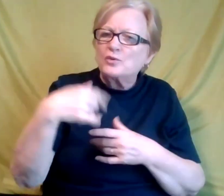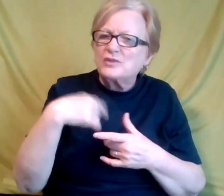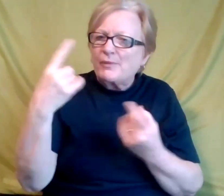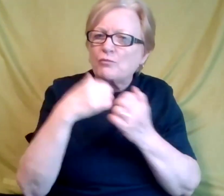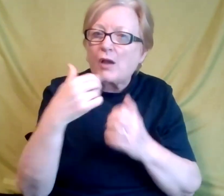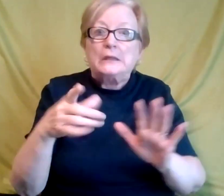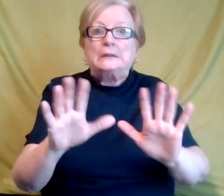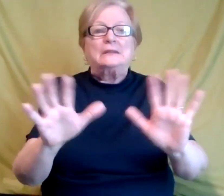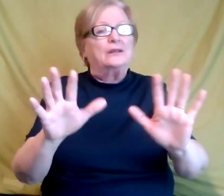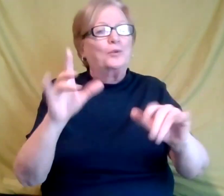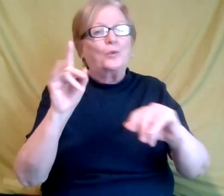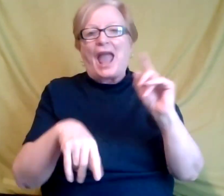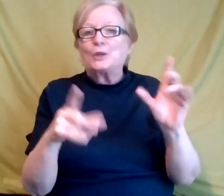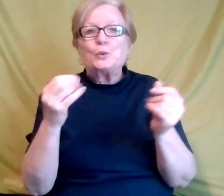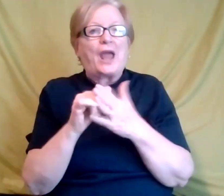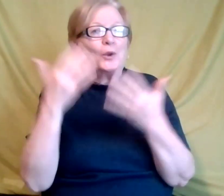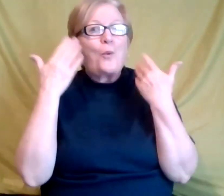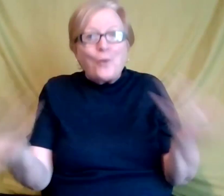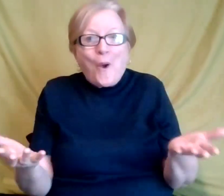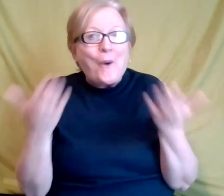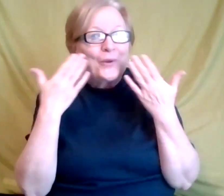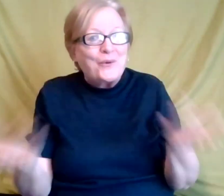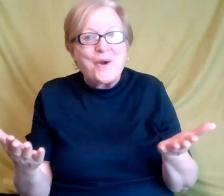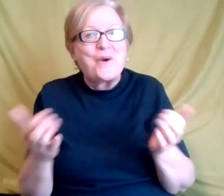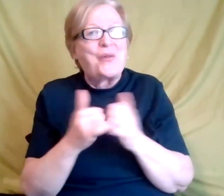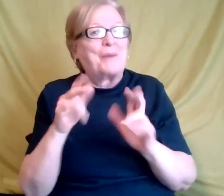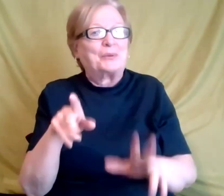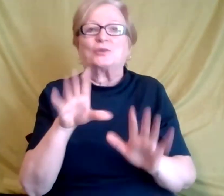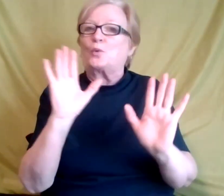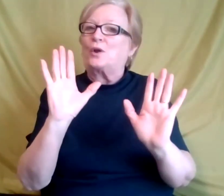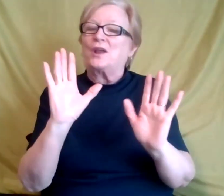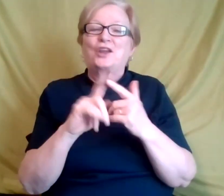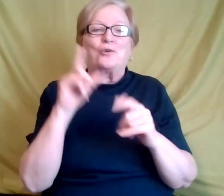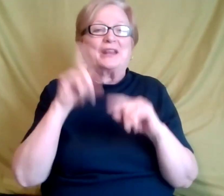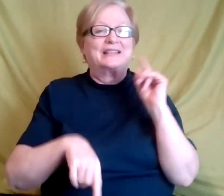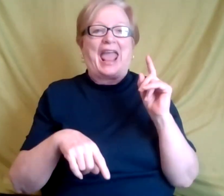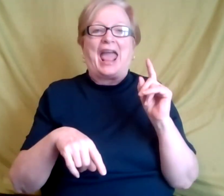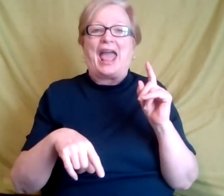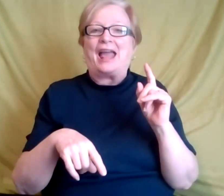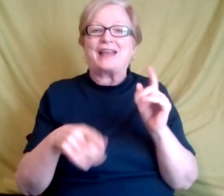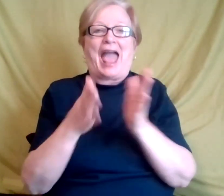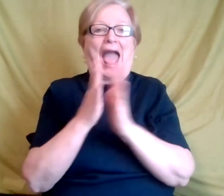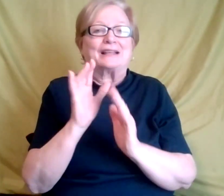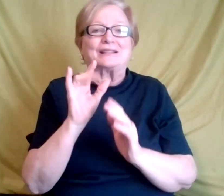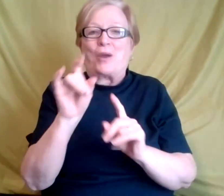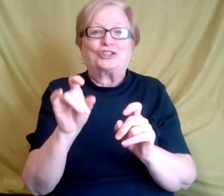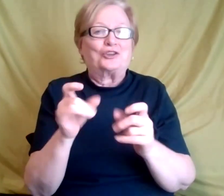cannot do that. And I'm, I'm looking at the chat by the way, and I see some of those comments, if you want to stop and we can,